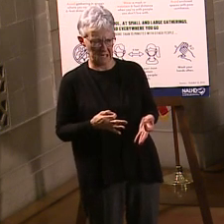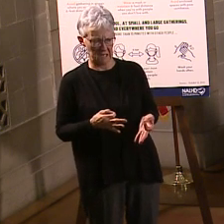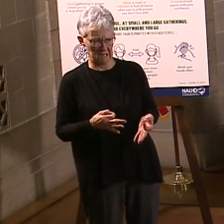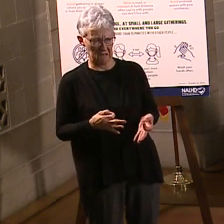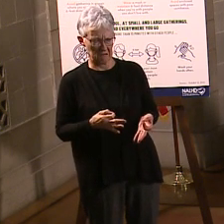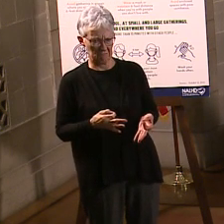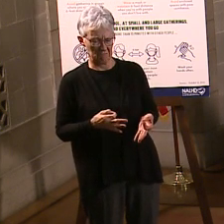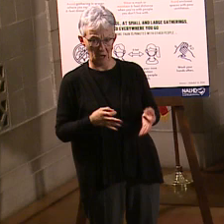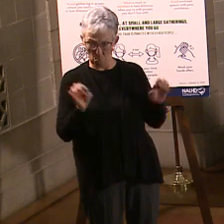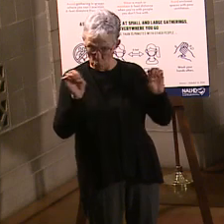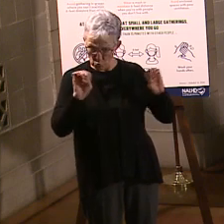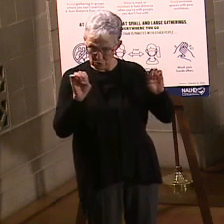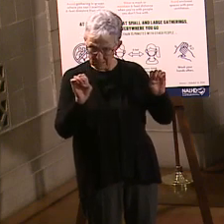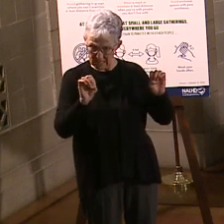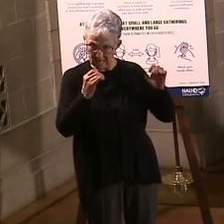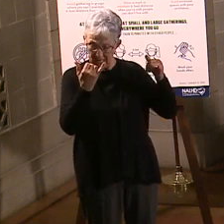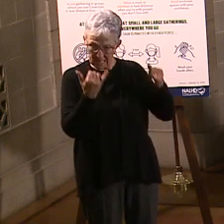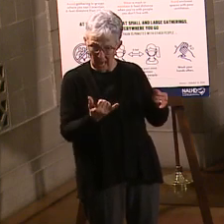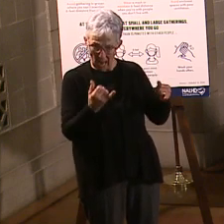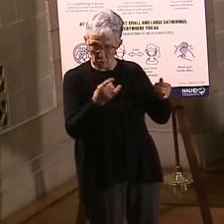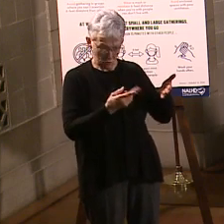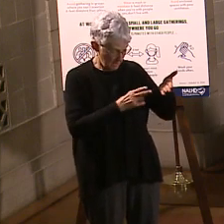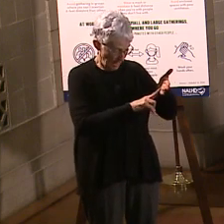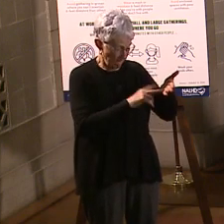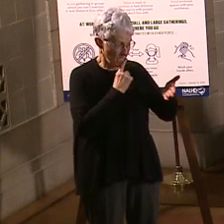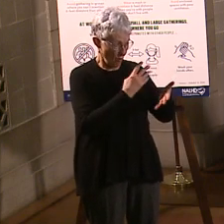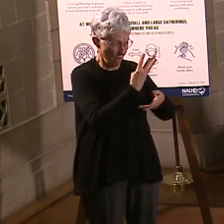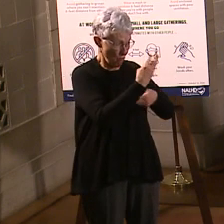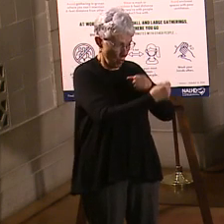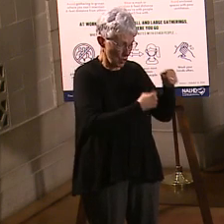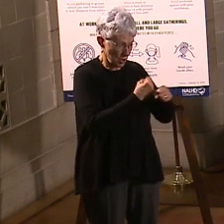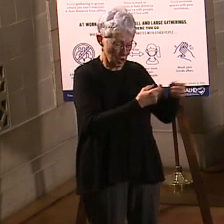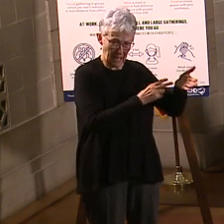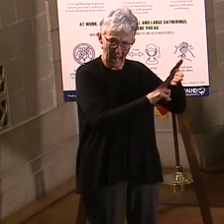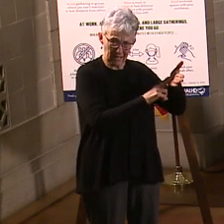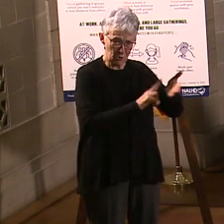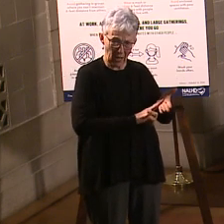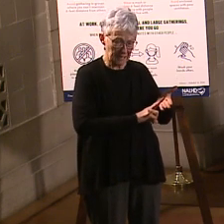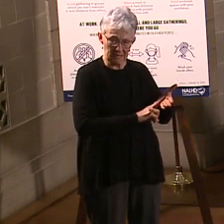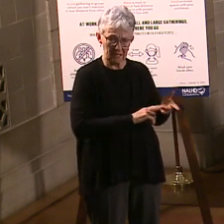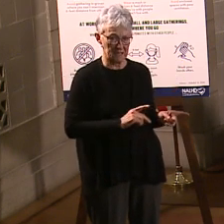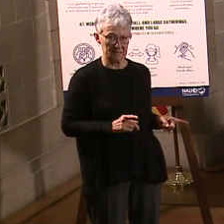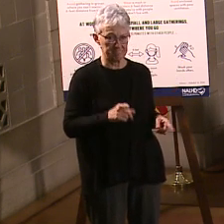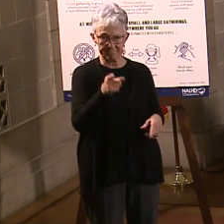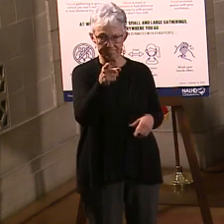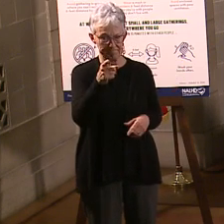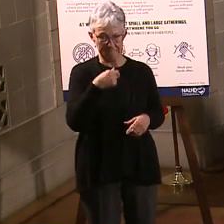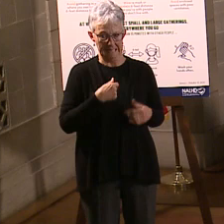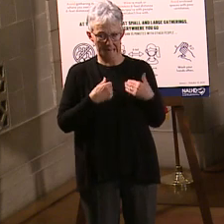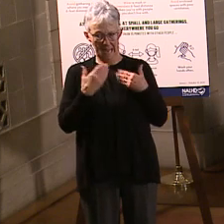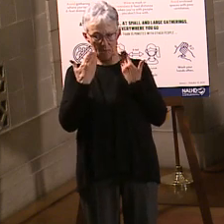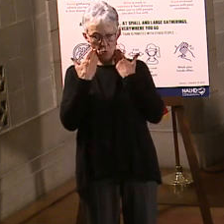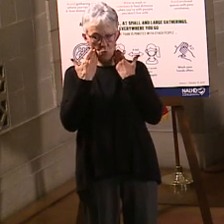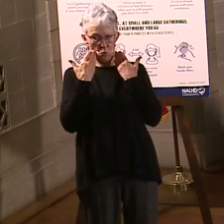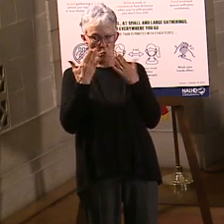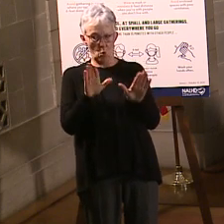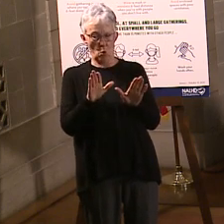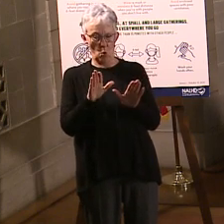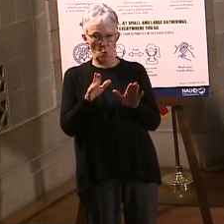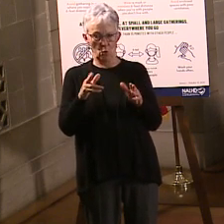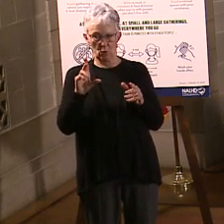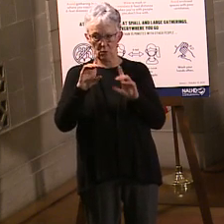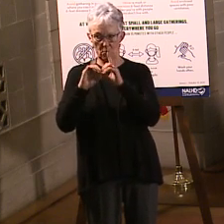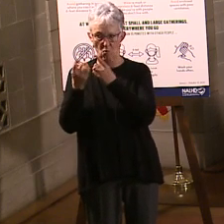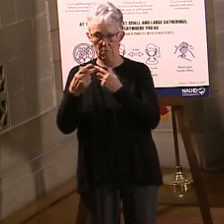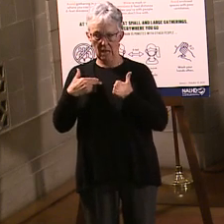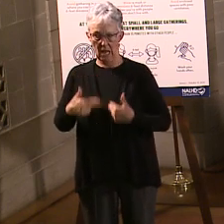probably, now we're getting, now you're getting into the details, Andrew. I'm probably going to have to refer you to somebody in the Department of Health and Human Services who's more familiar with these contract negotiations.